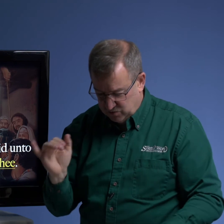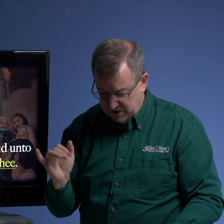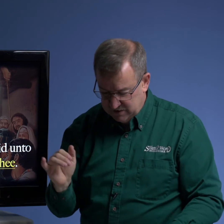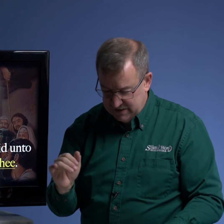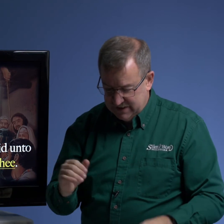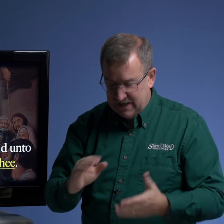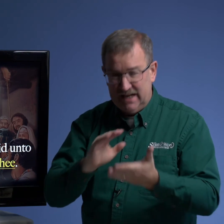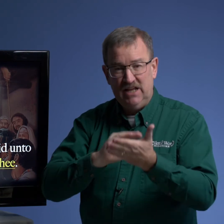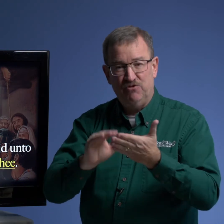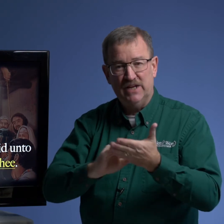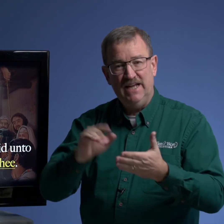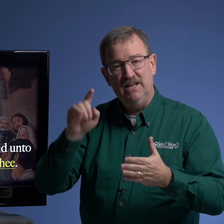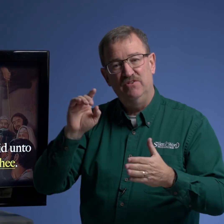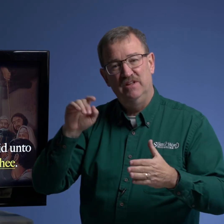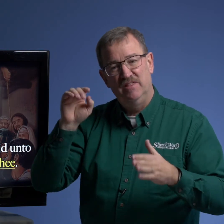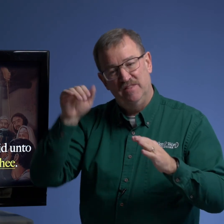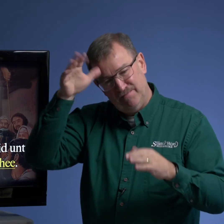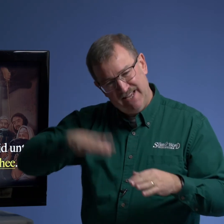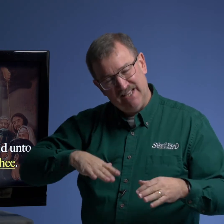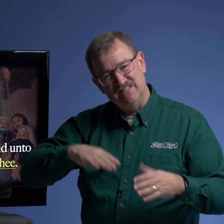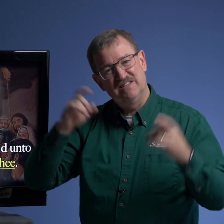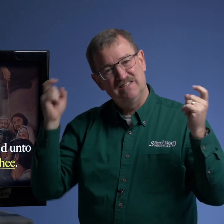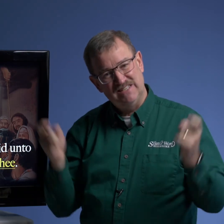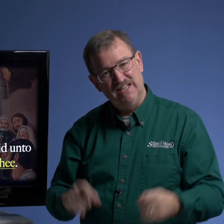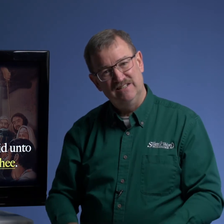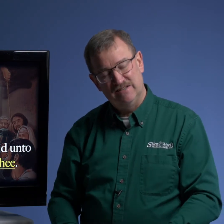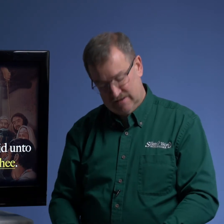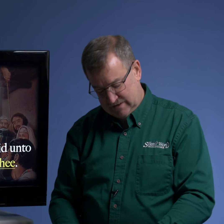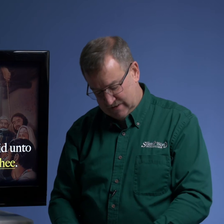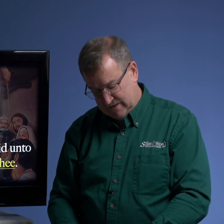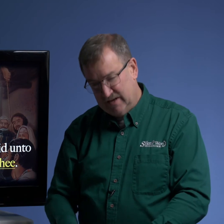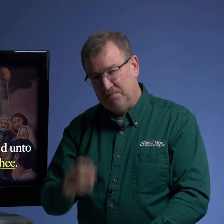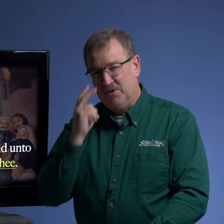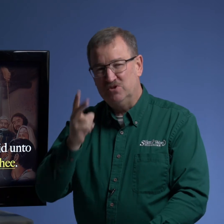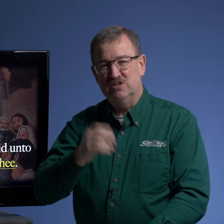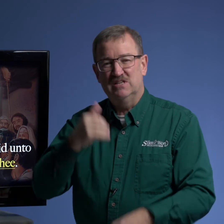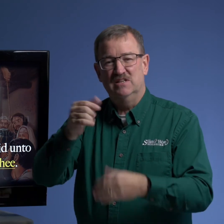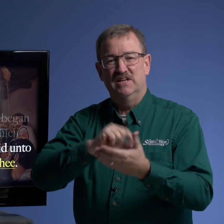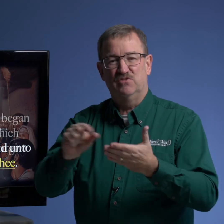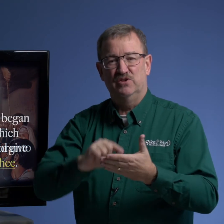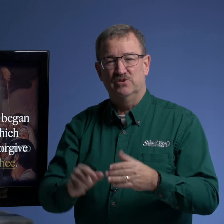well and he forgave the man's sins but i want you to see the next verse